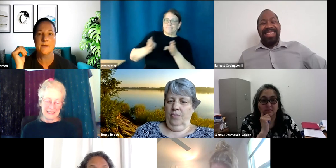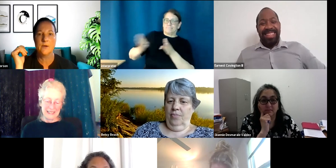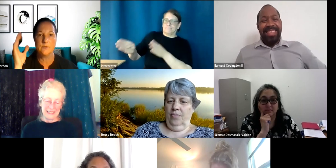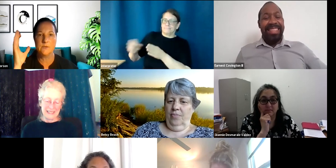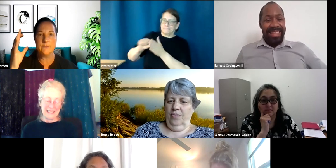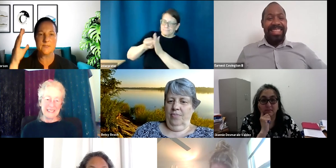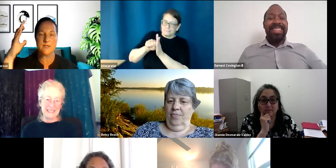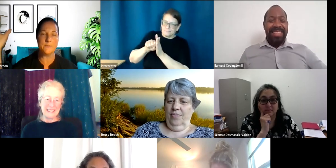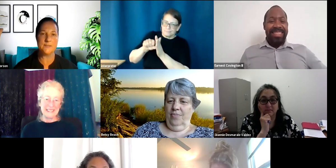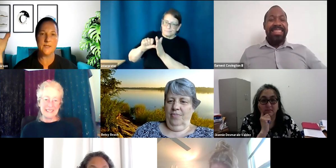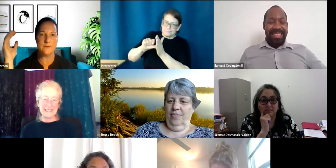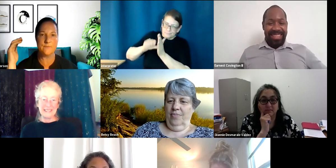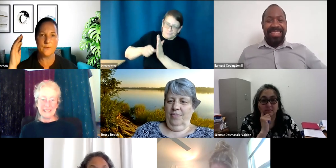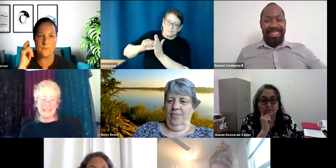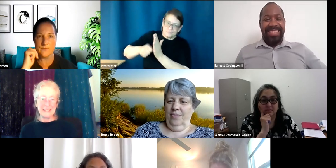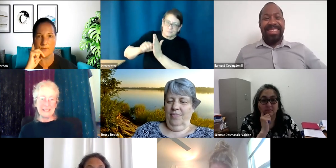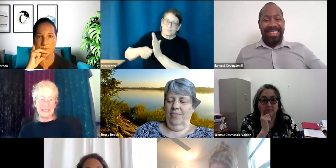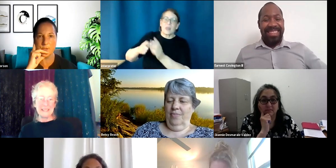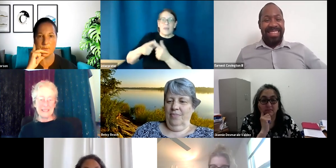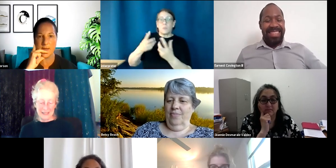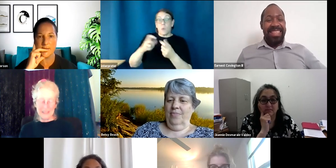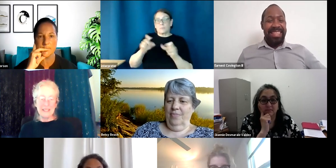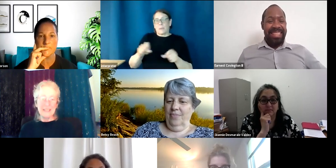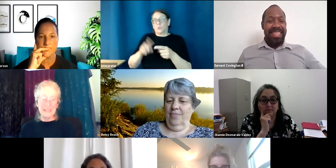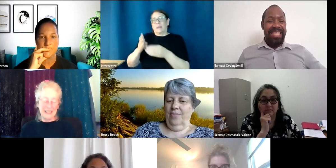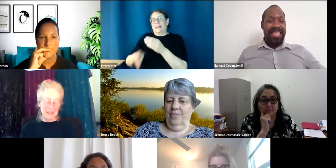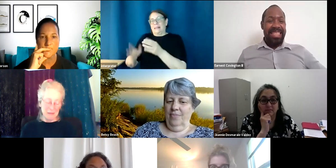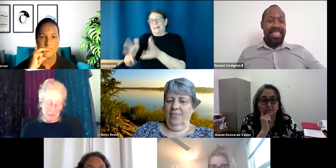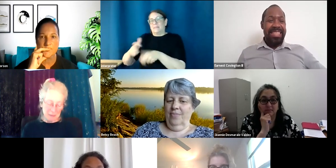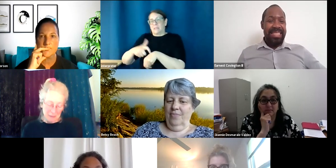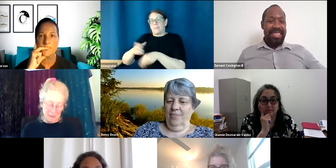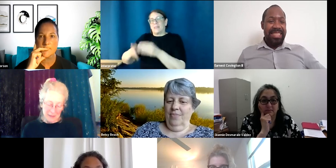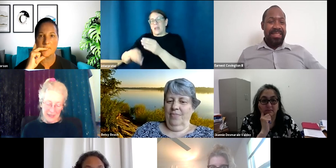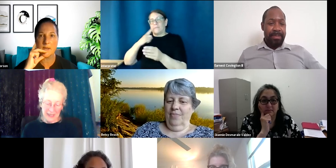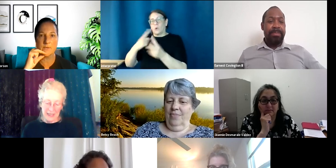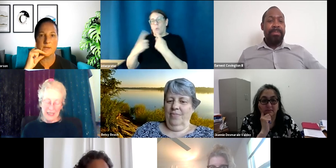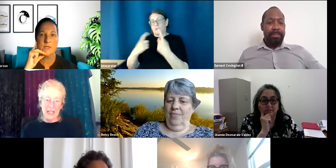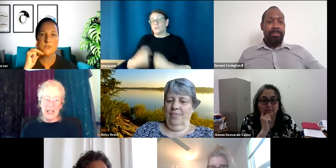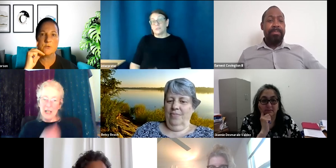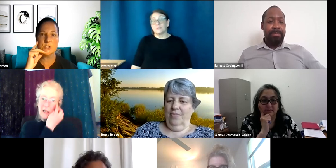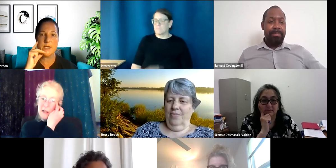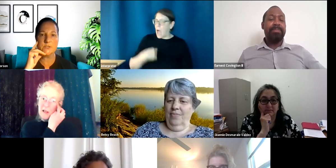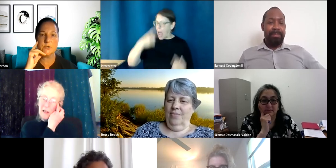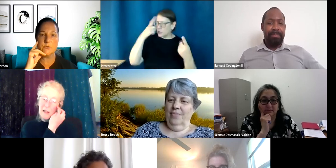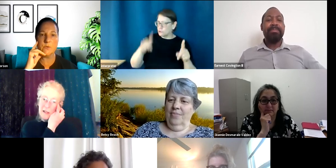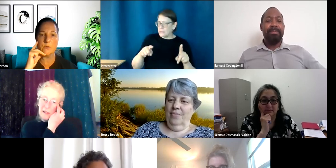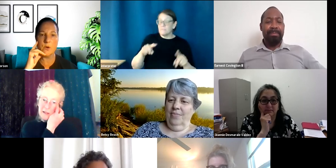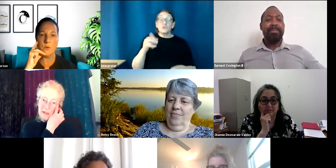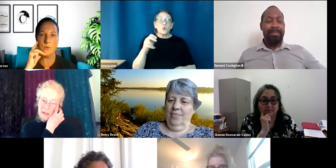leaving time at the end for, for Q and A. Yeah. Yep. agree. So Jan, so you will co